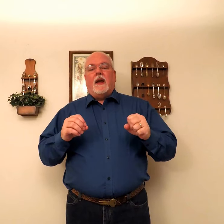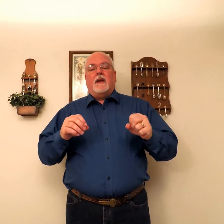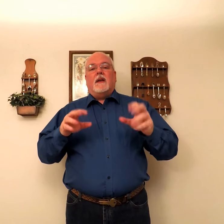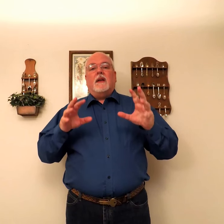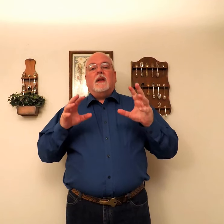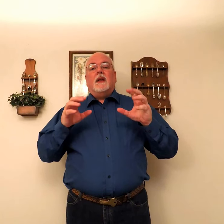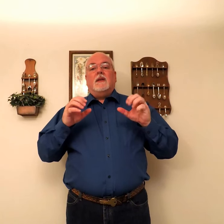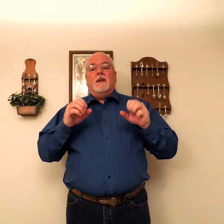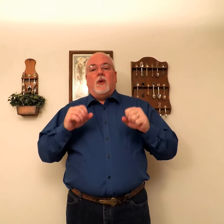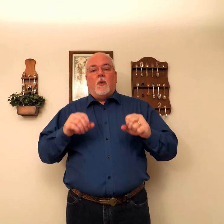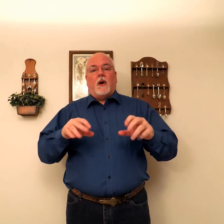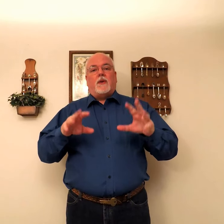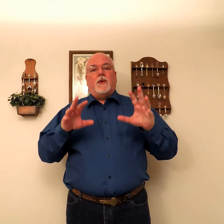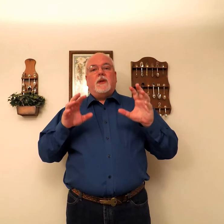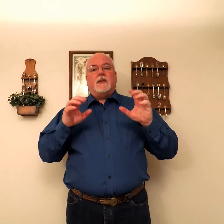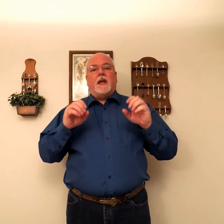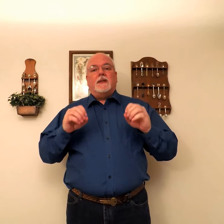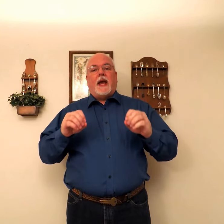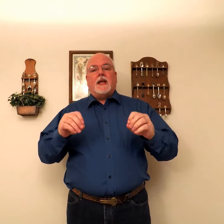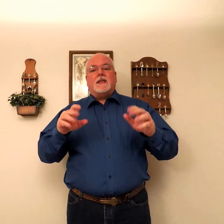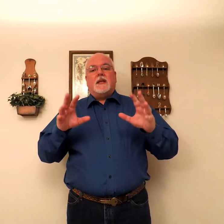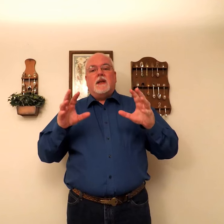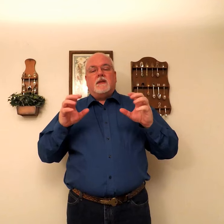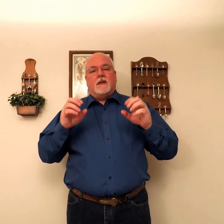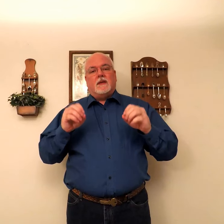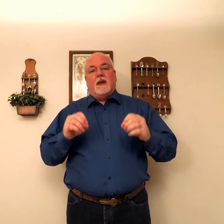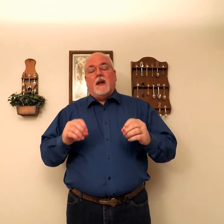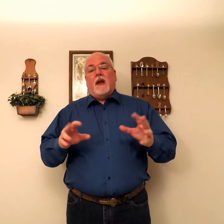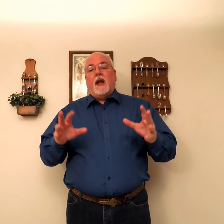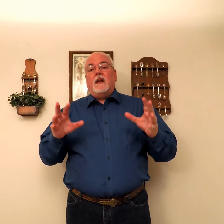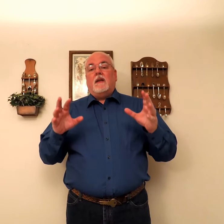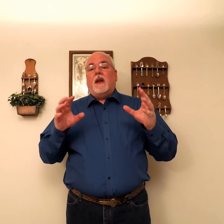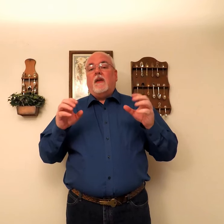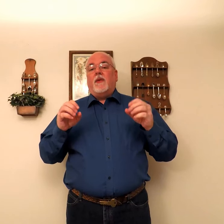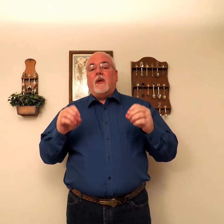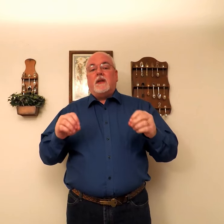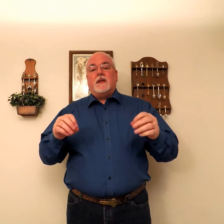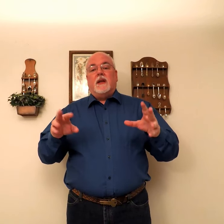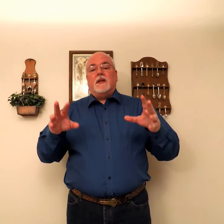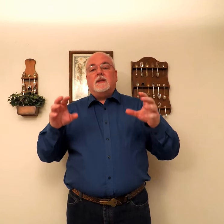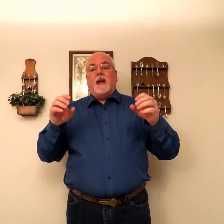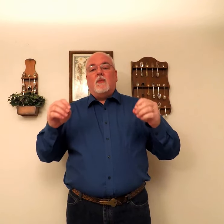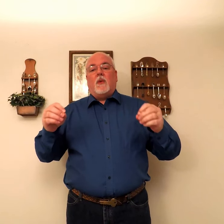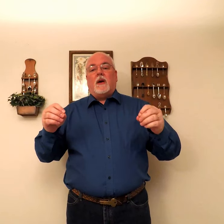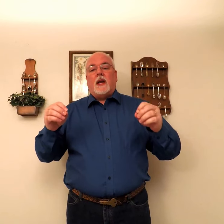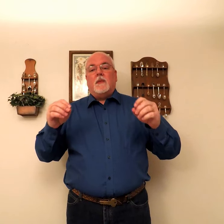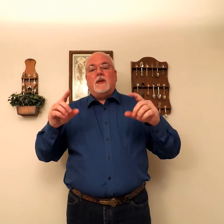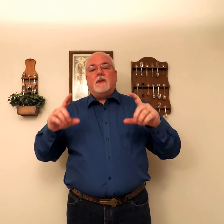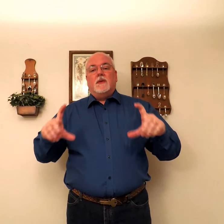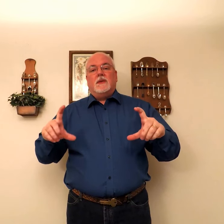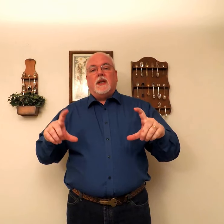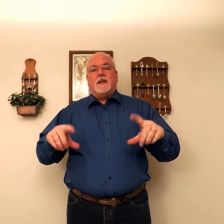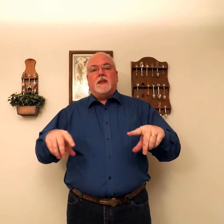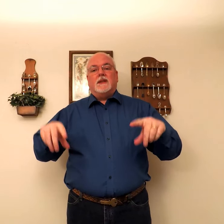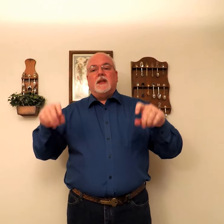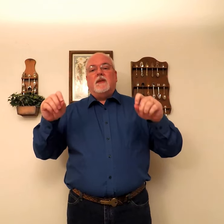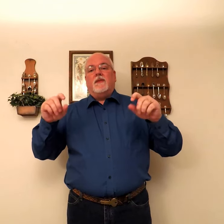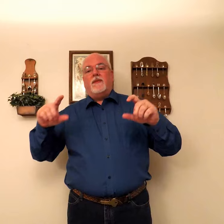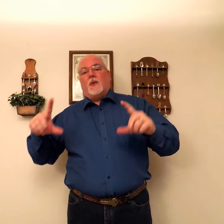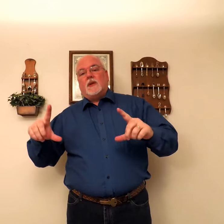And. Work for these things. As sentences. And. If you get the sentences down. Work for them. Two sentences. then. Four